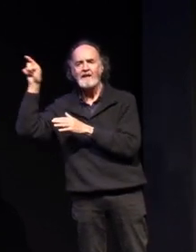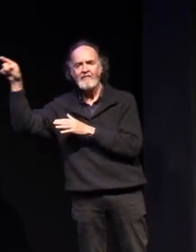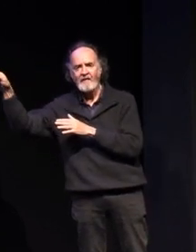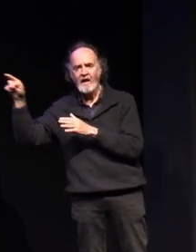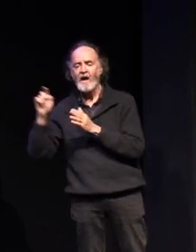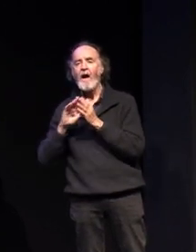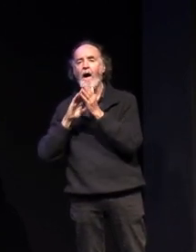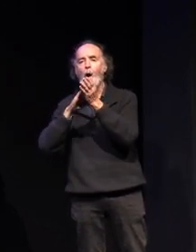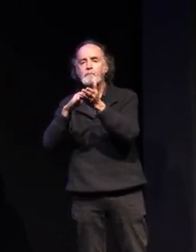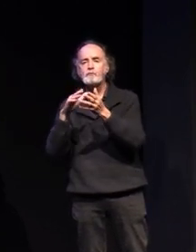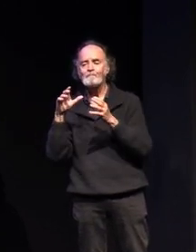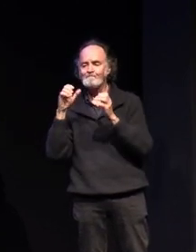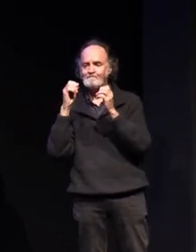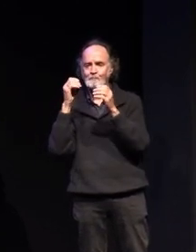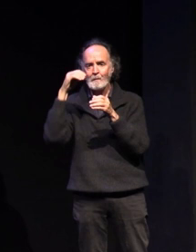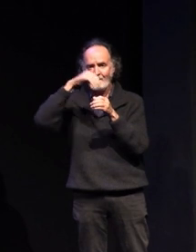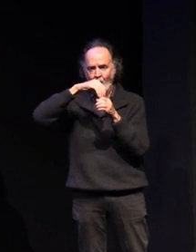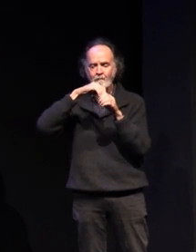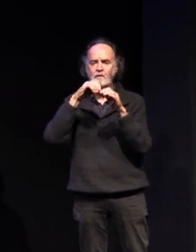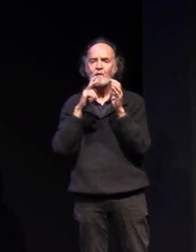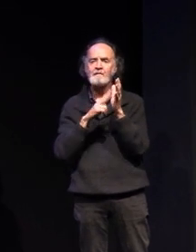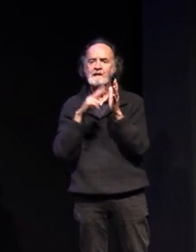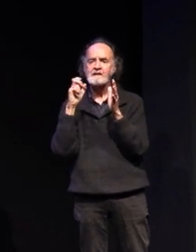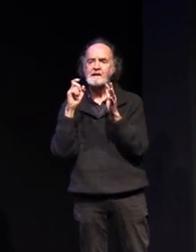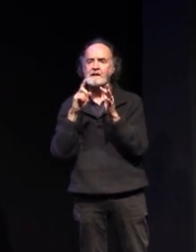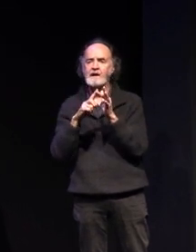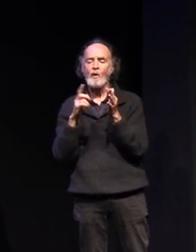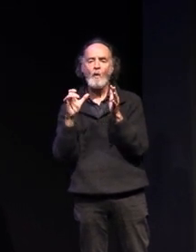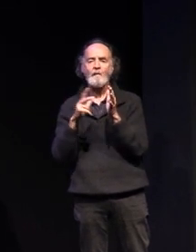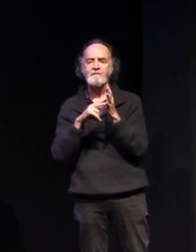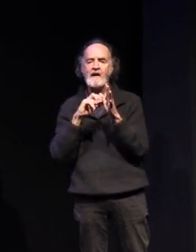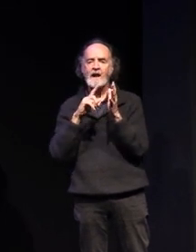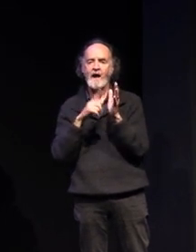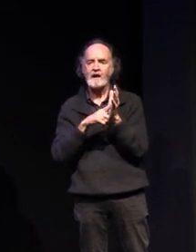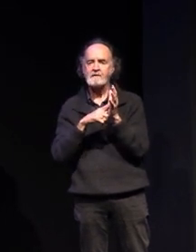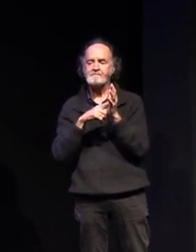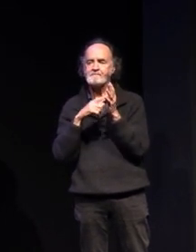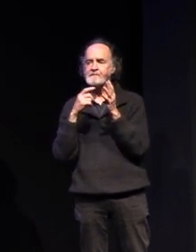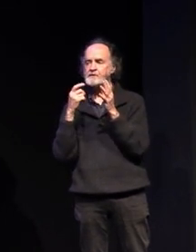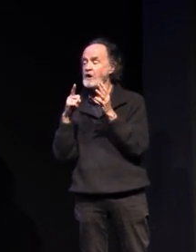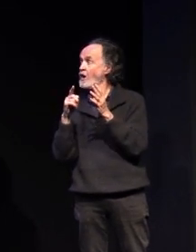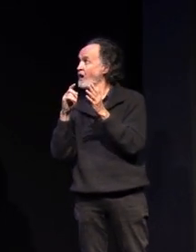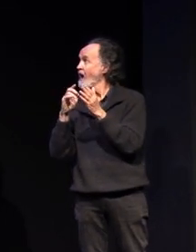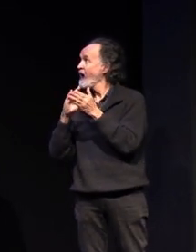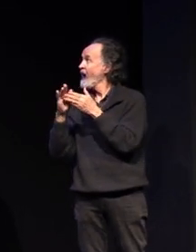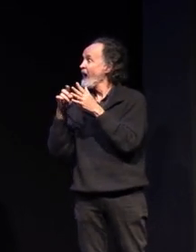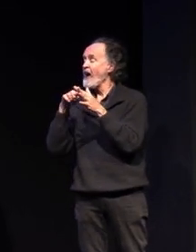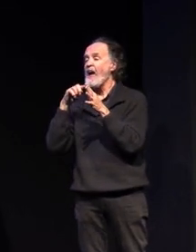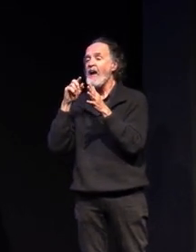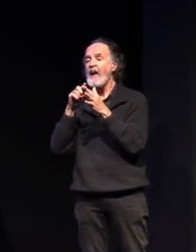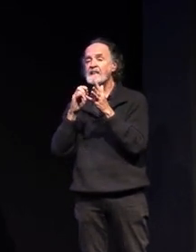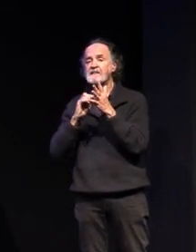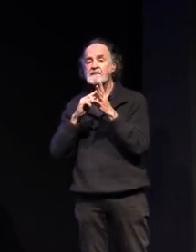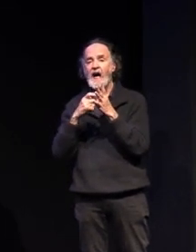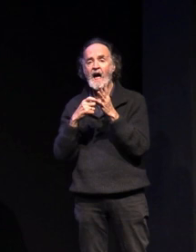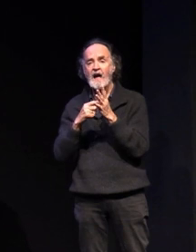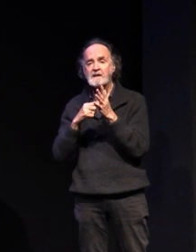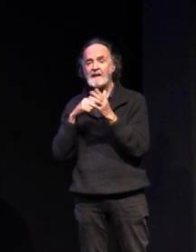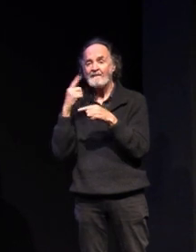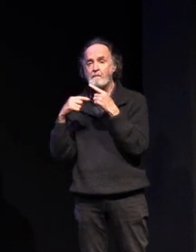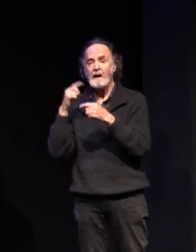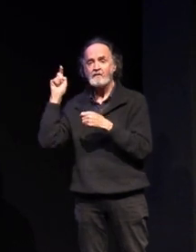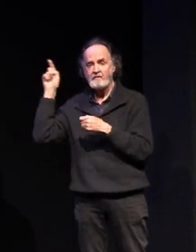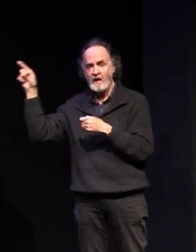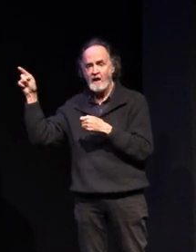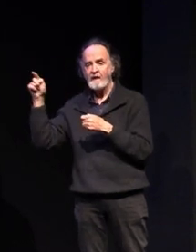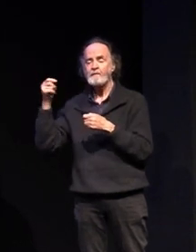vce or their vcal and there's head start coordinators mentioned there but if you'd like any information about that you